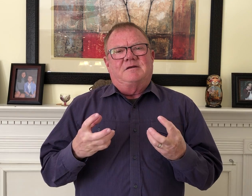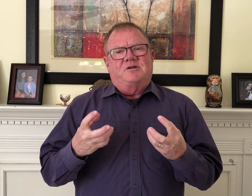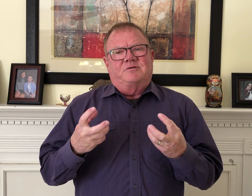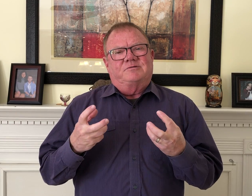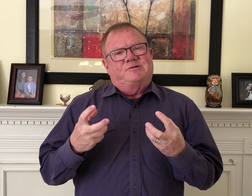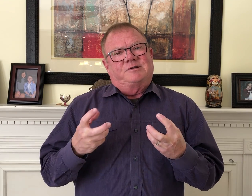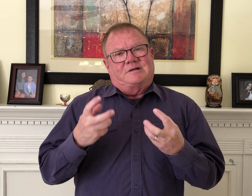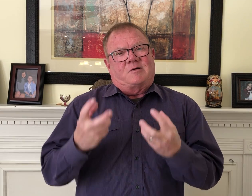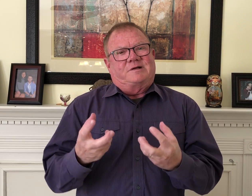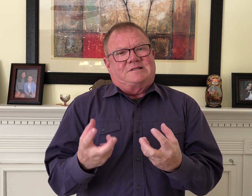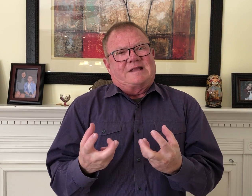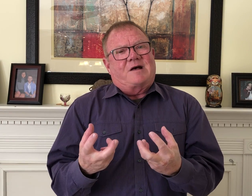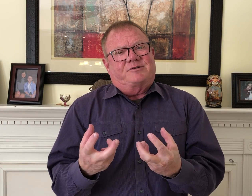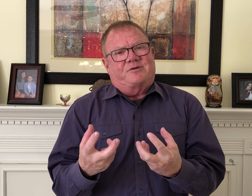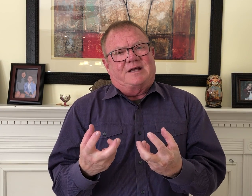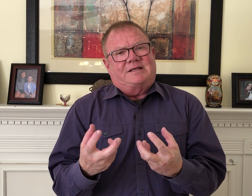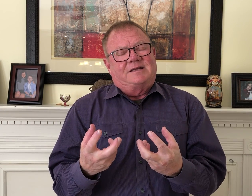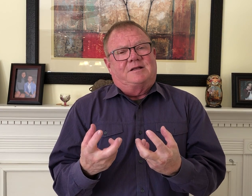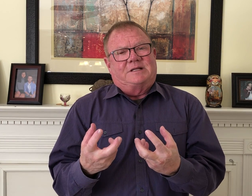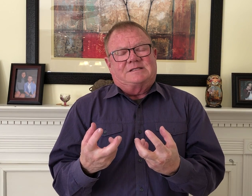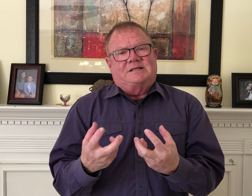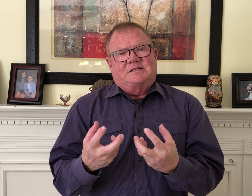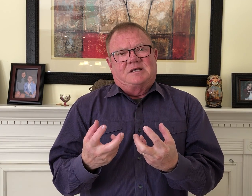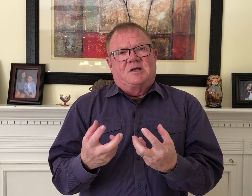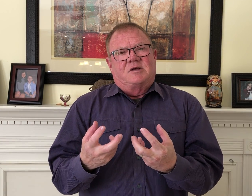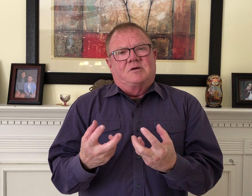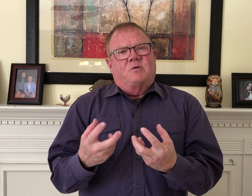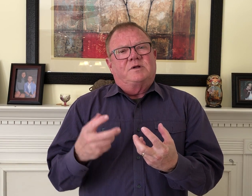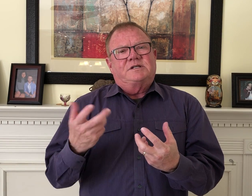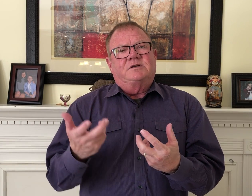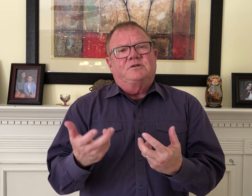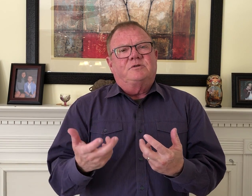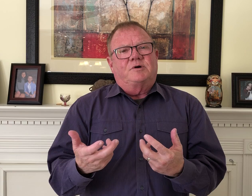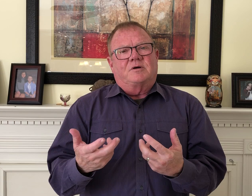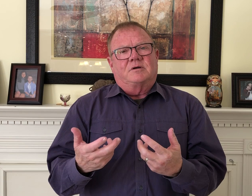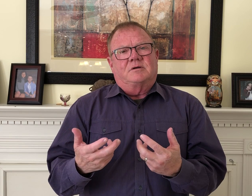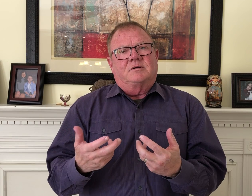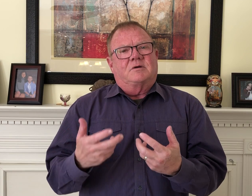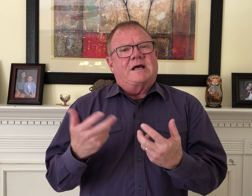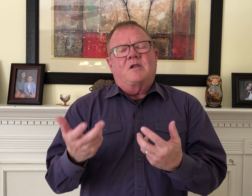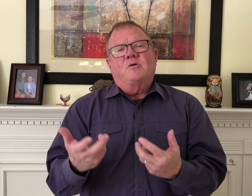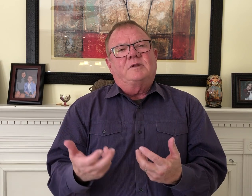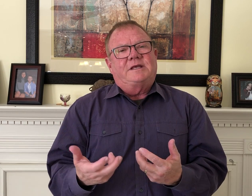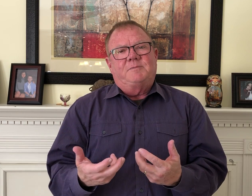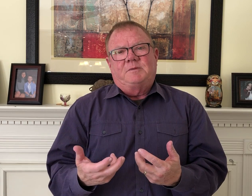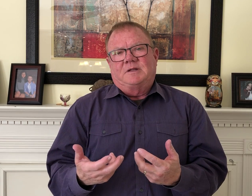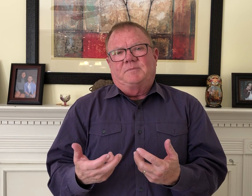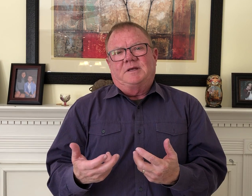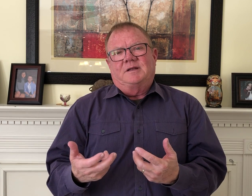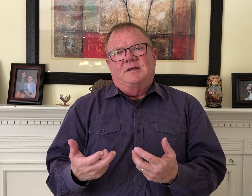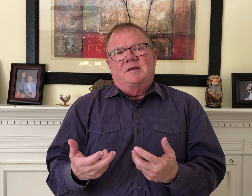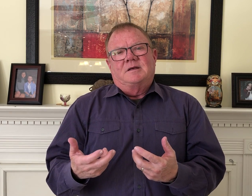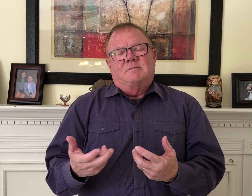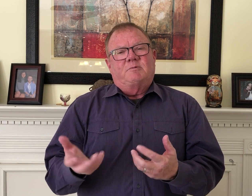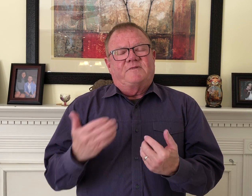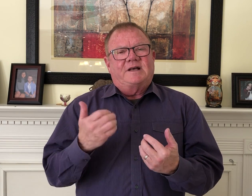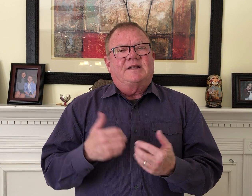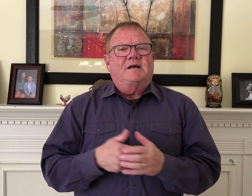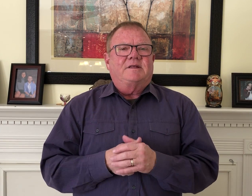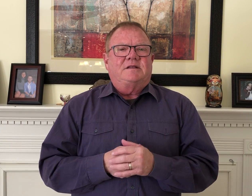you know, could, has now tried to kill him in a sense. Well, what is he going to do tomorrow? Or how long will he keep him in the pit? But we find out that he